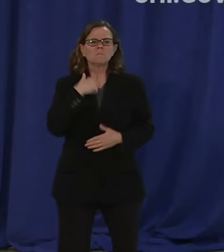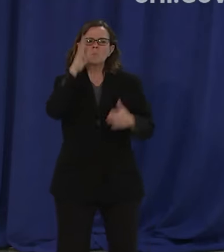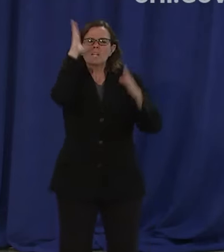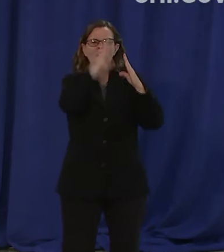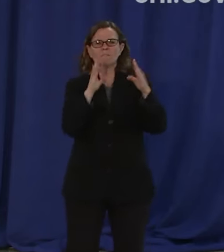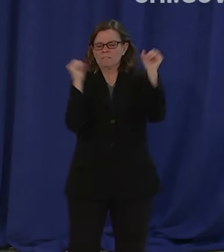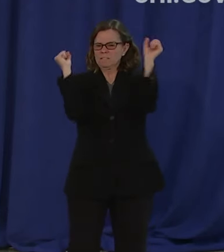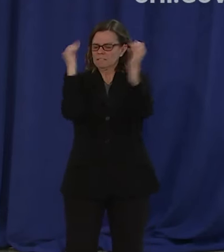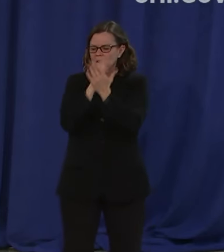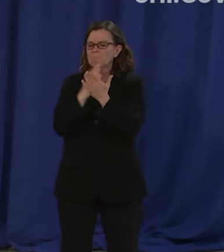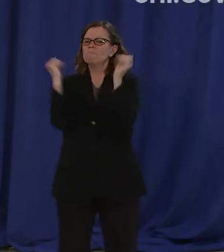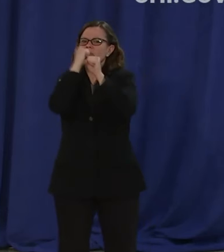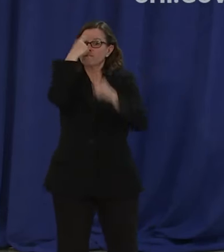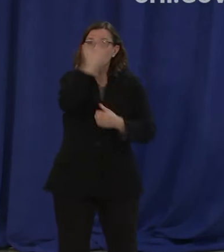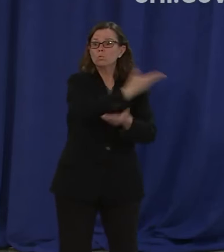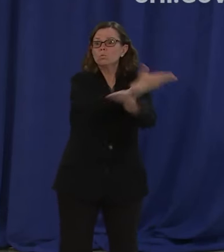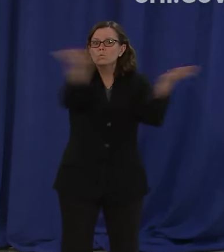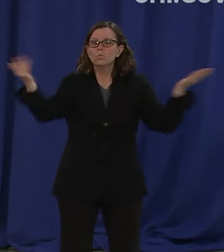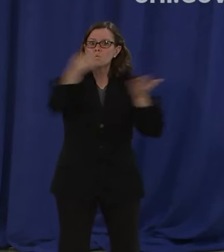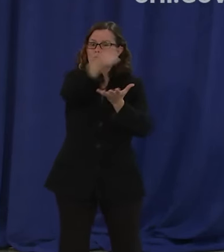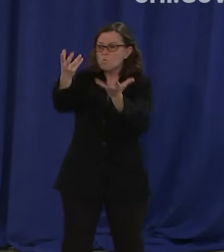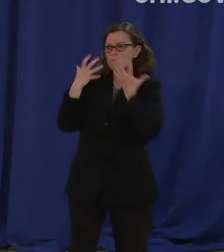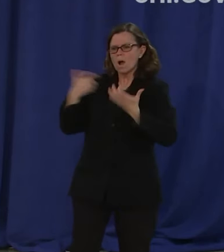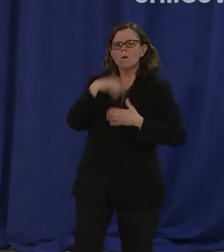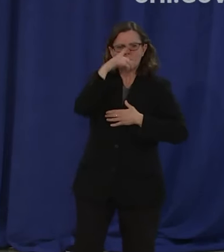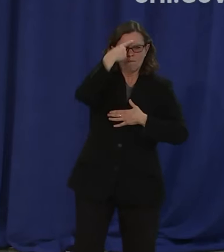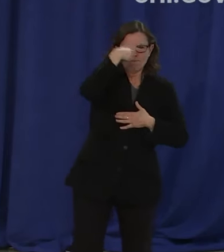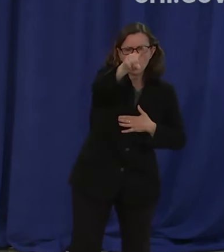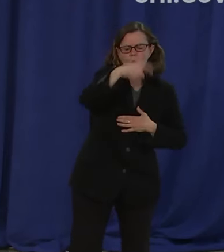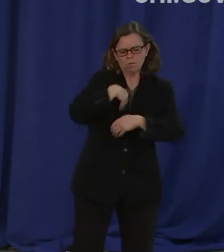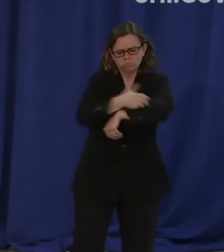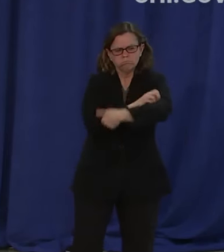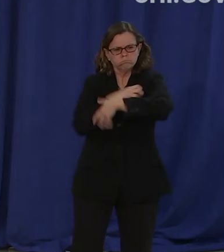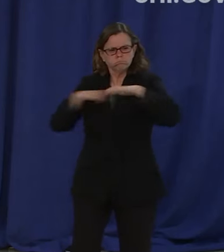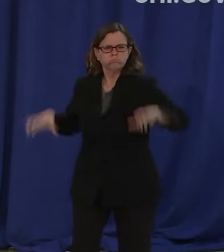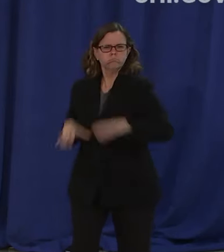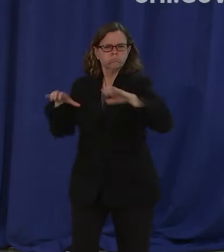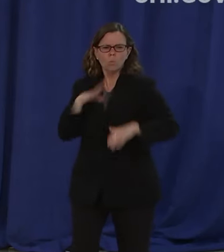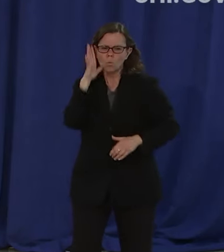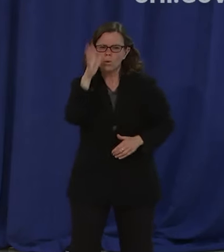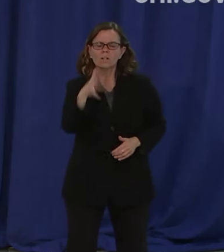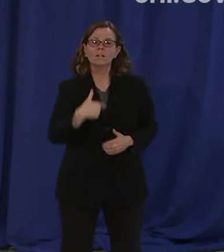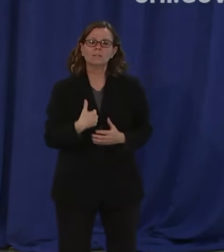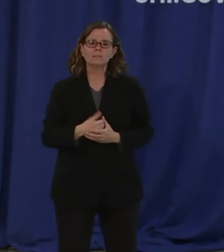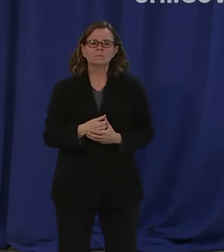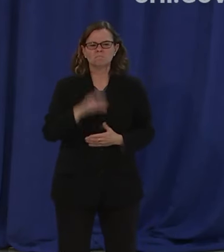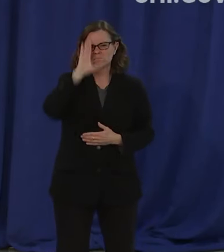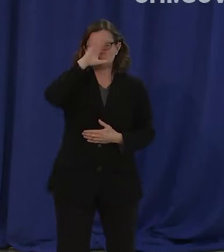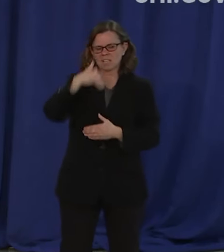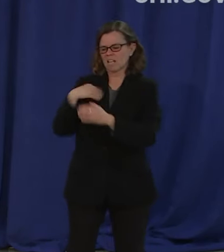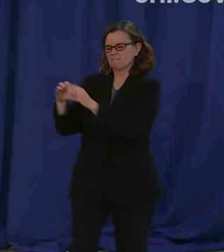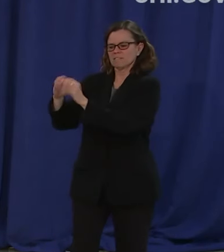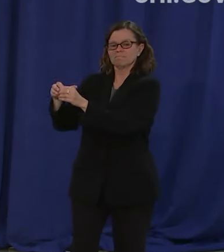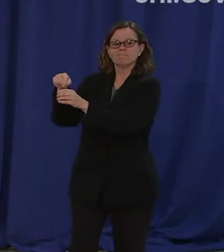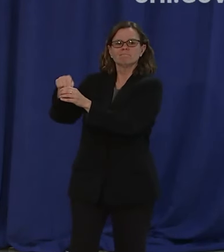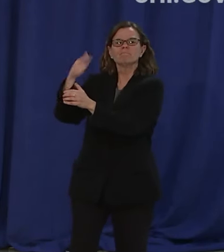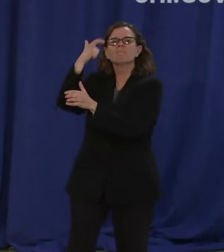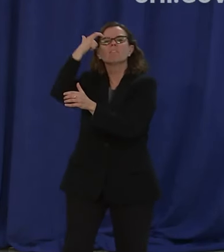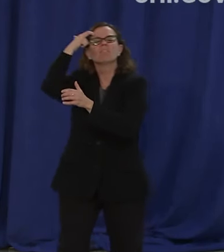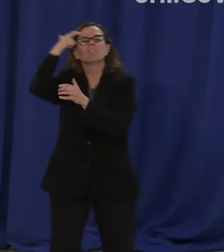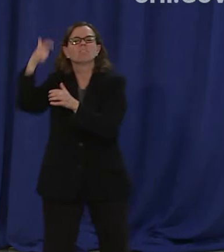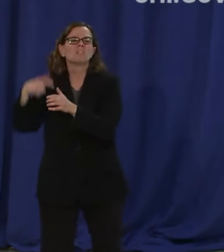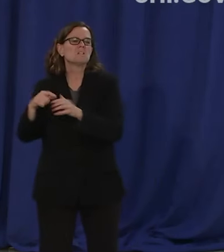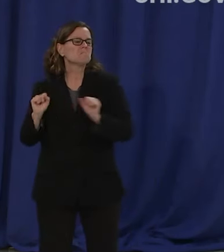reality is that the ploy of these grandstanders changes nothing. It only needlessly delays